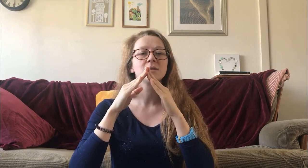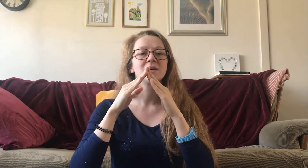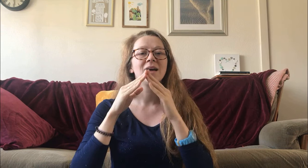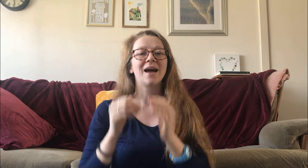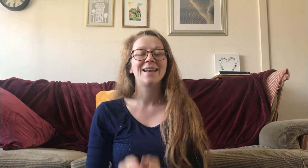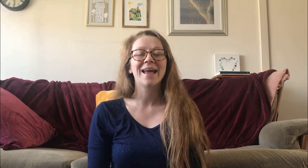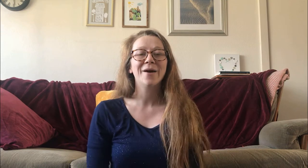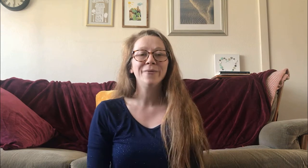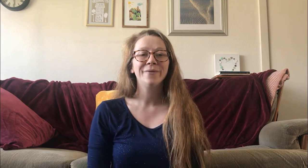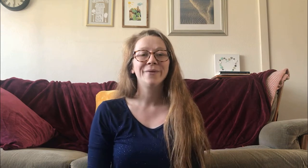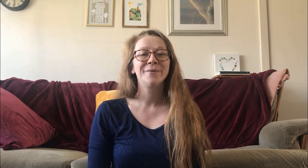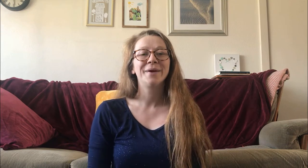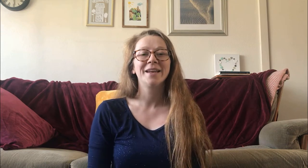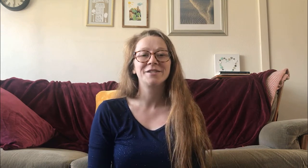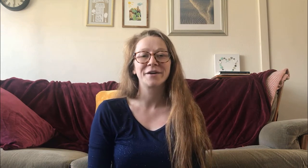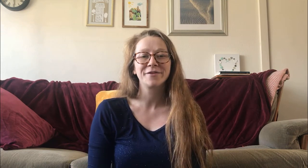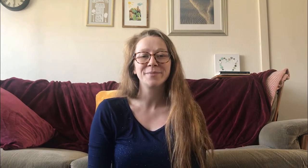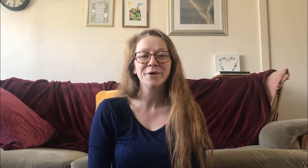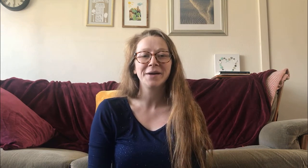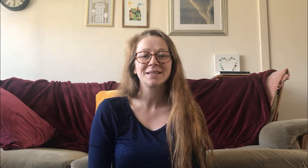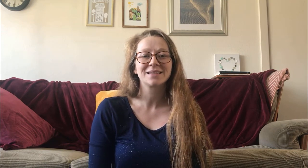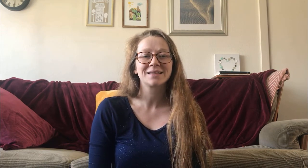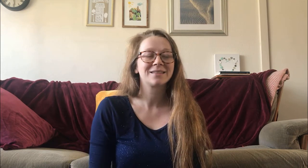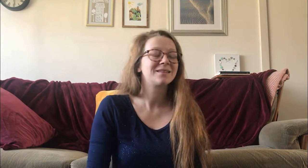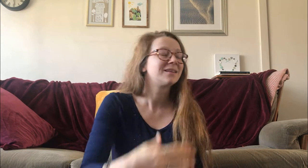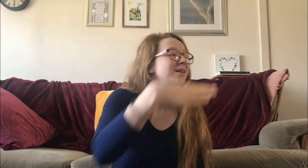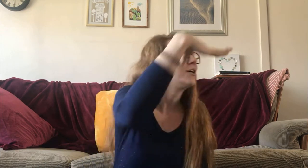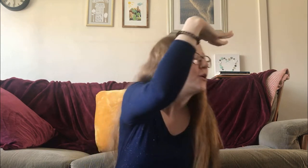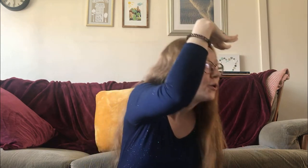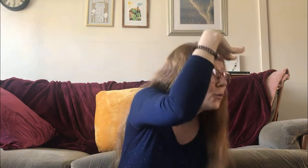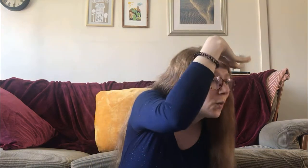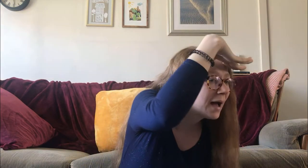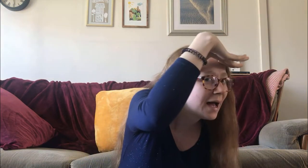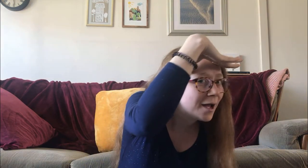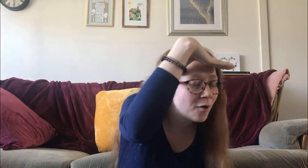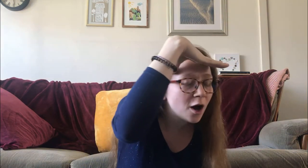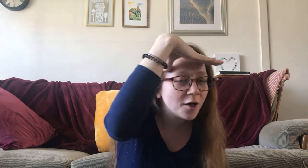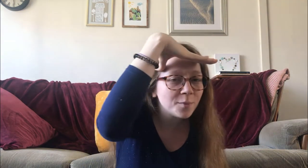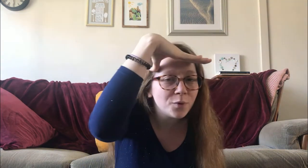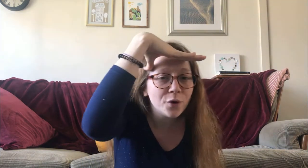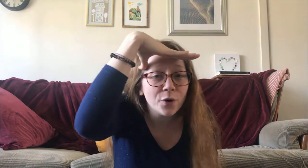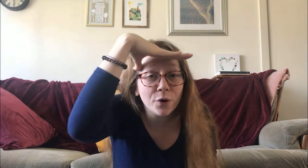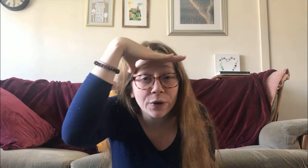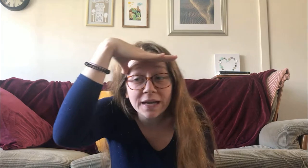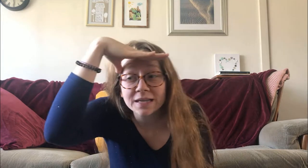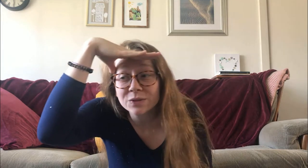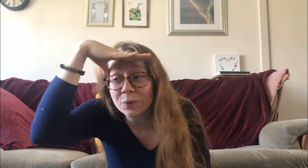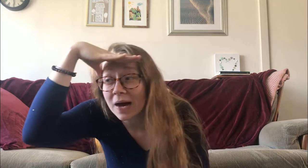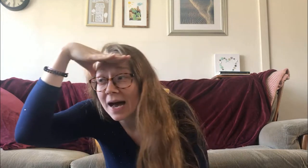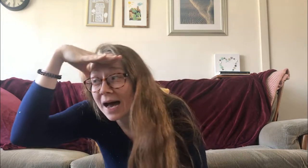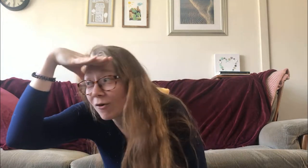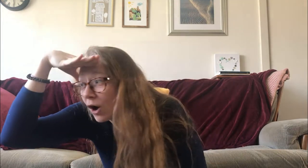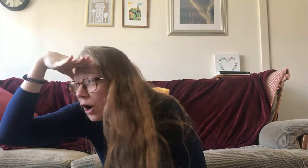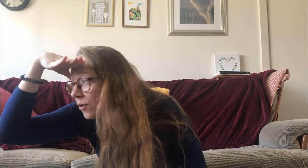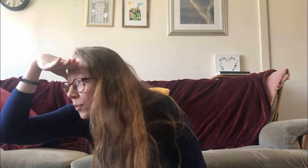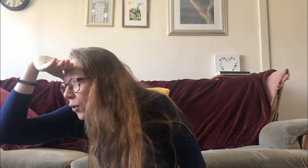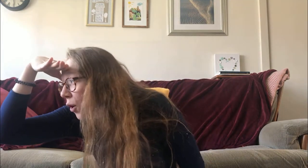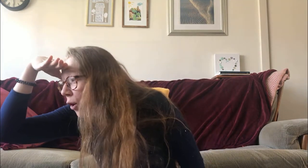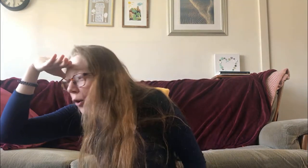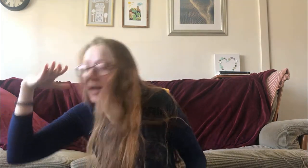And now we're going to check for the boys. Where are the boys? Where are the boys?